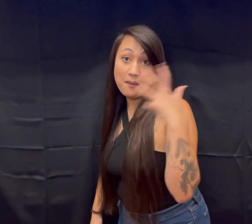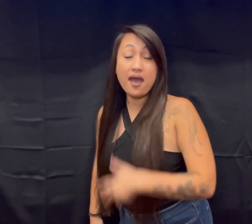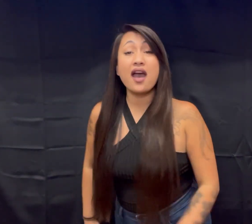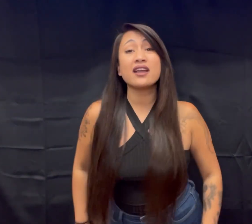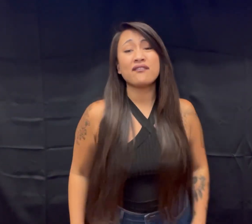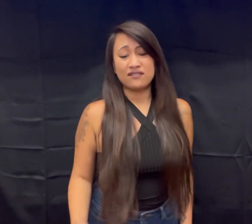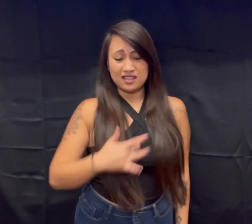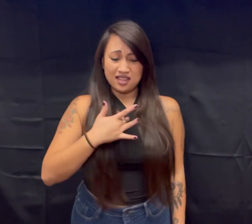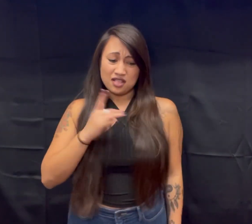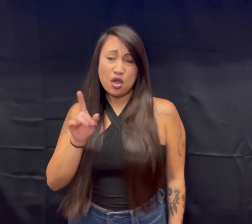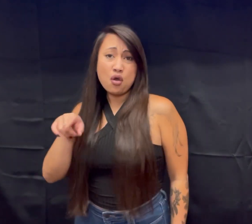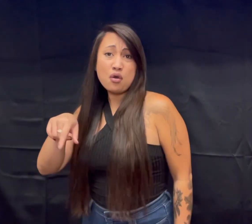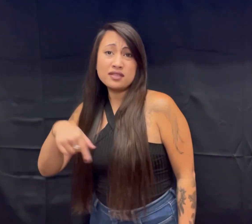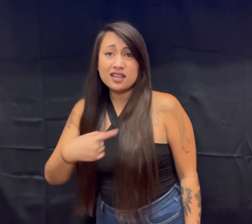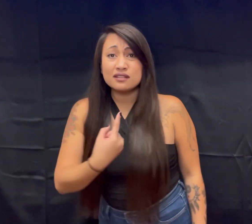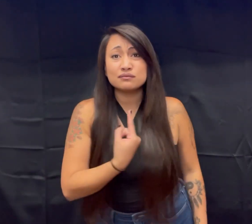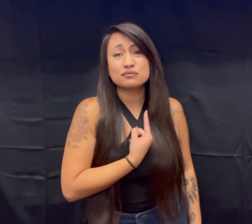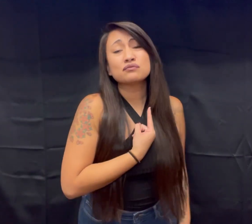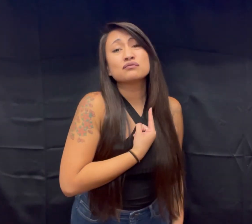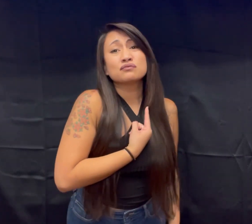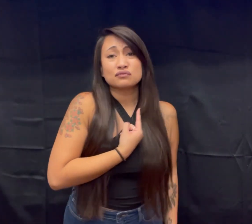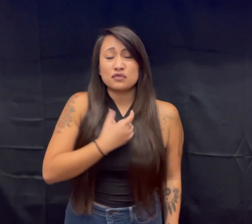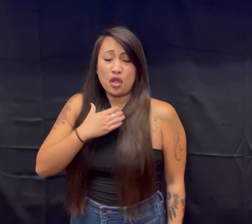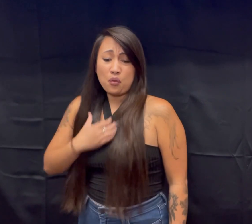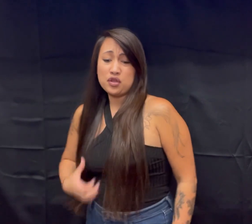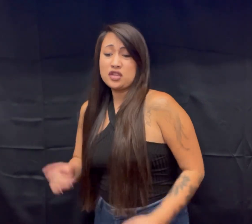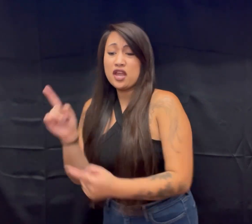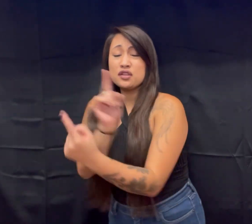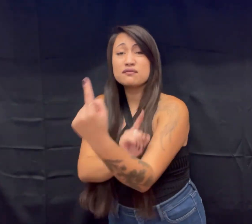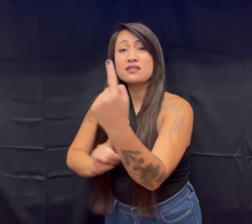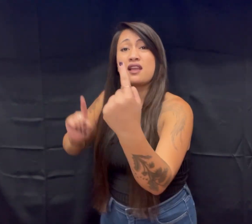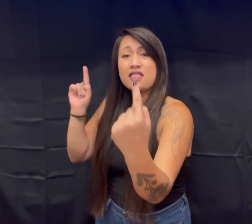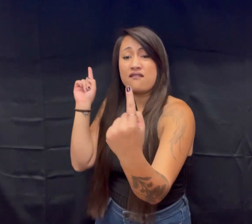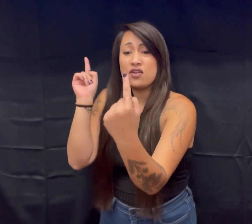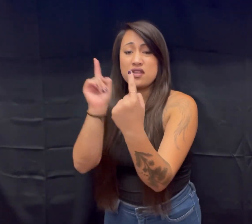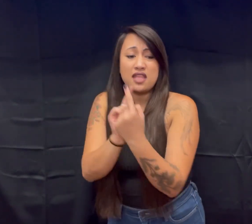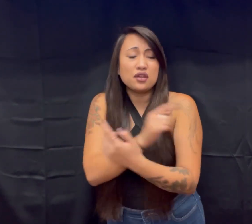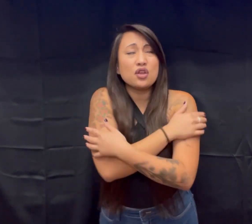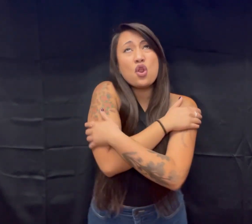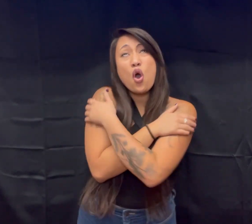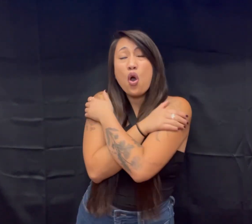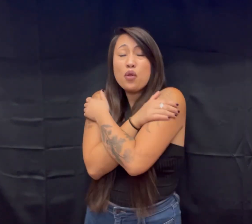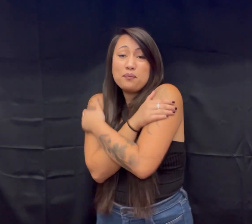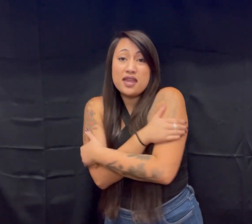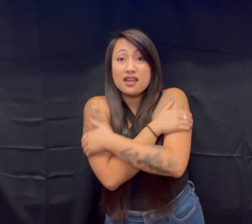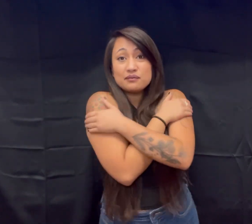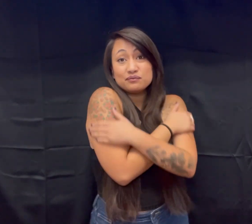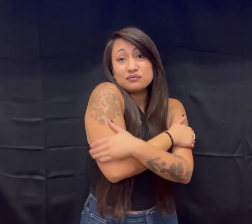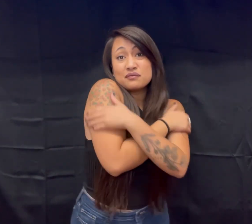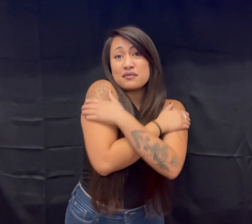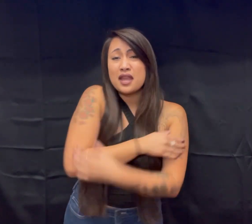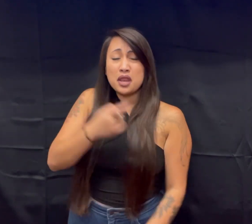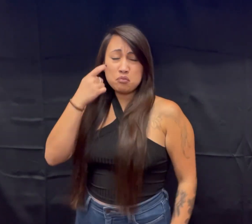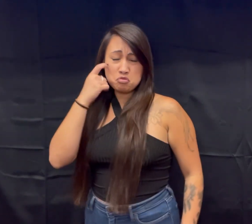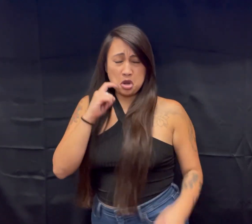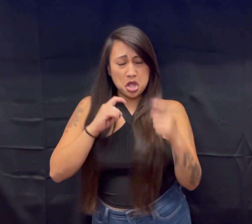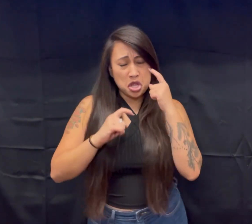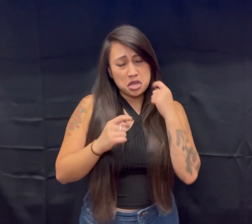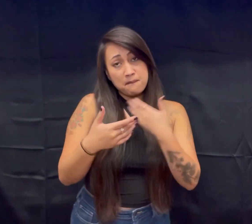I'm feeling lonely Oh, I wish I'd find a lover that could hurt me Now I'm crying